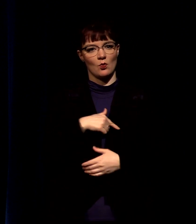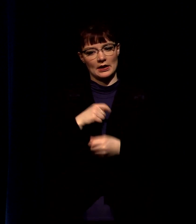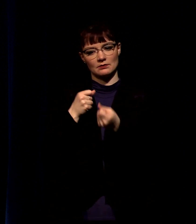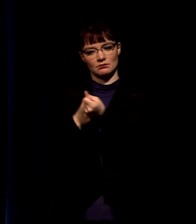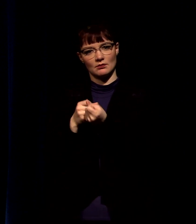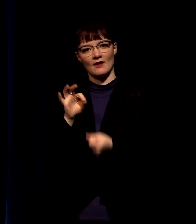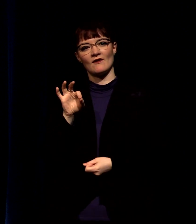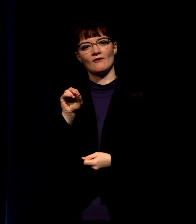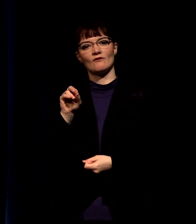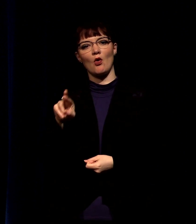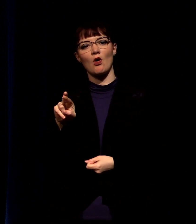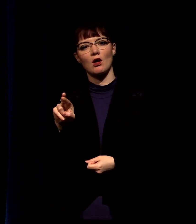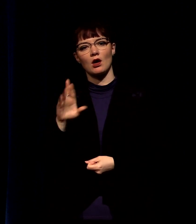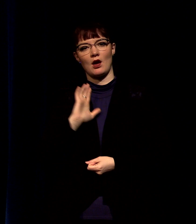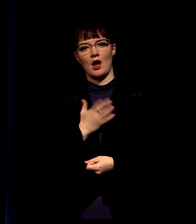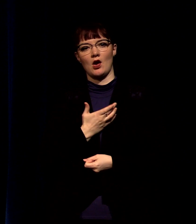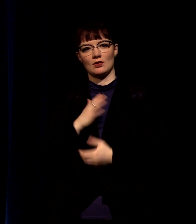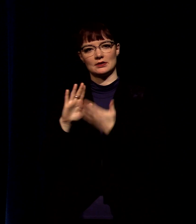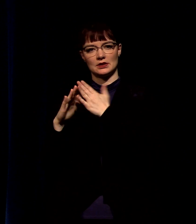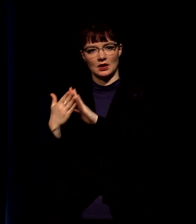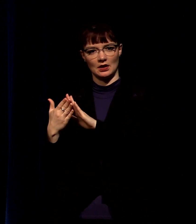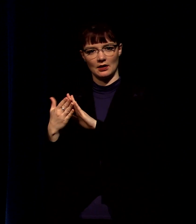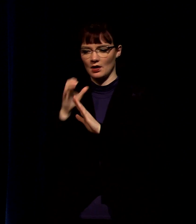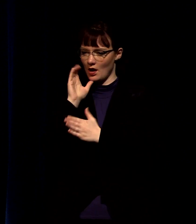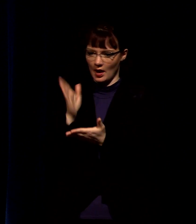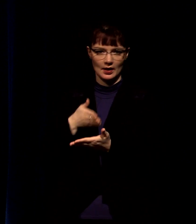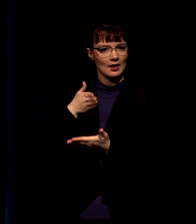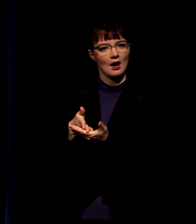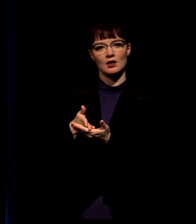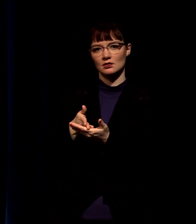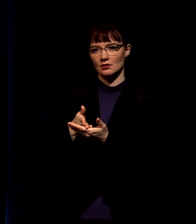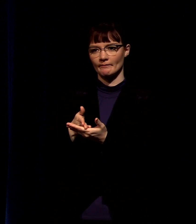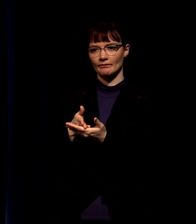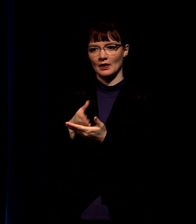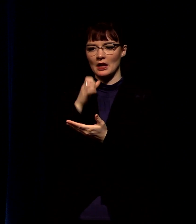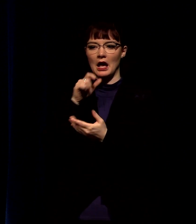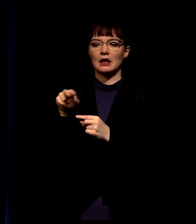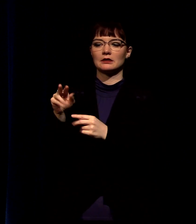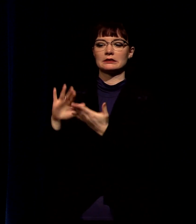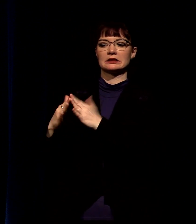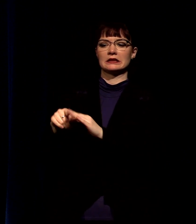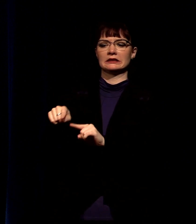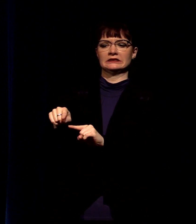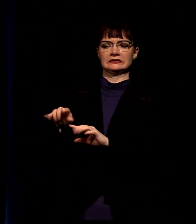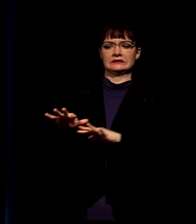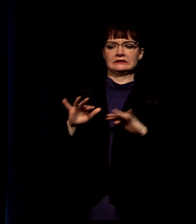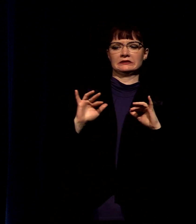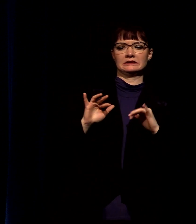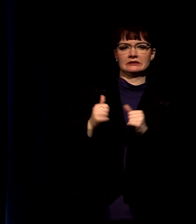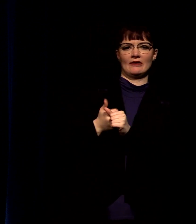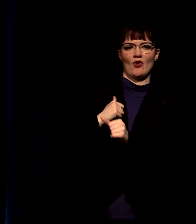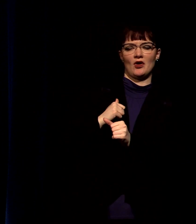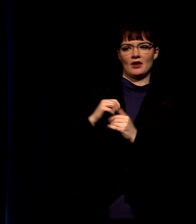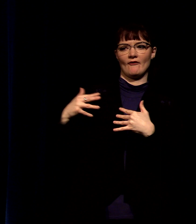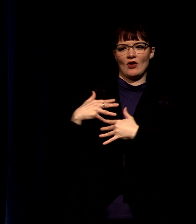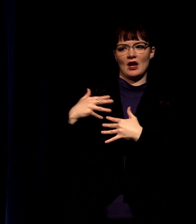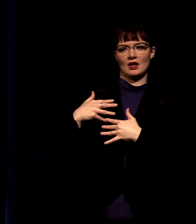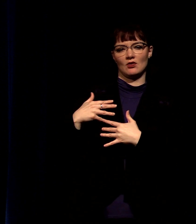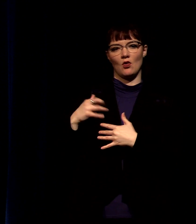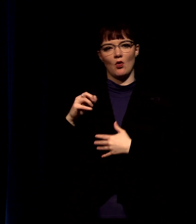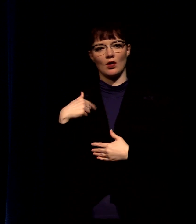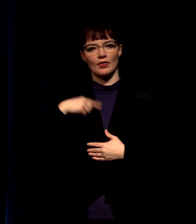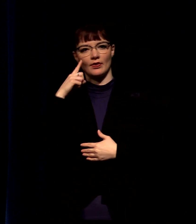we are not against our city we are not afraid of our city we do not think we are better